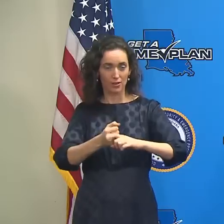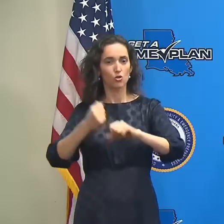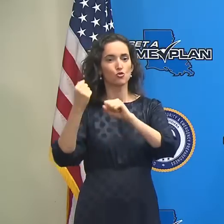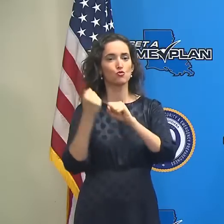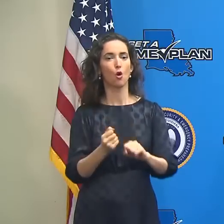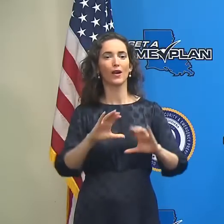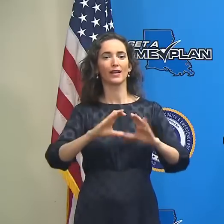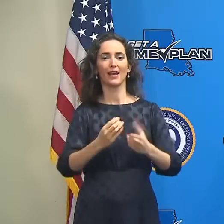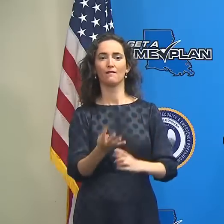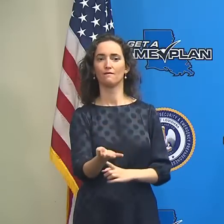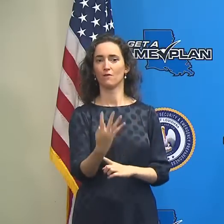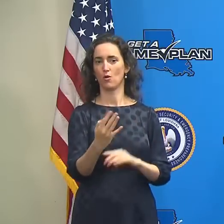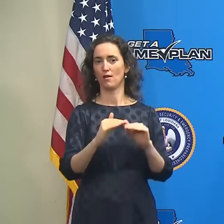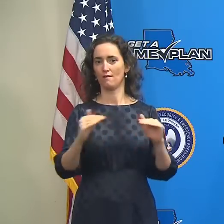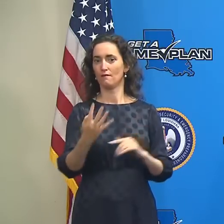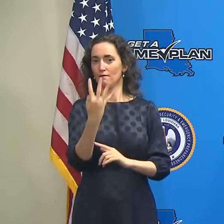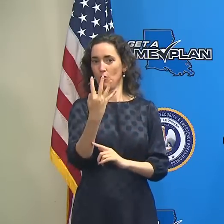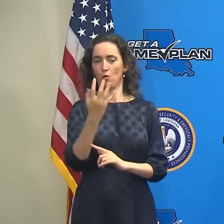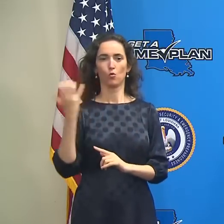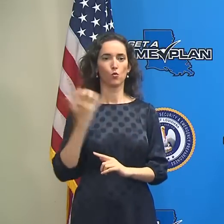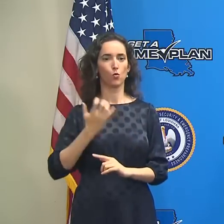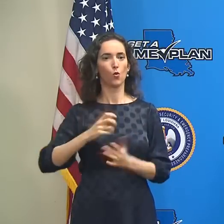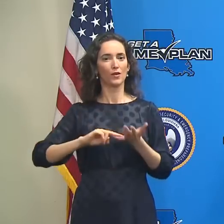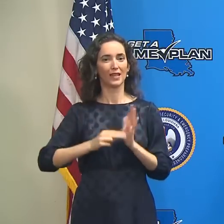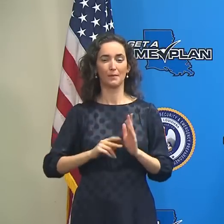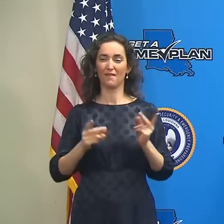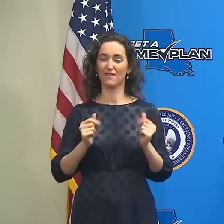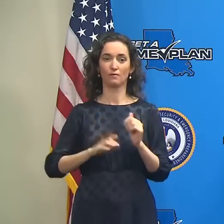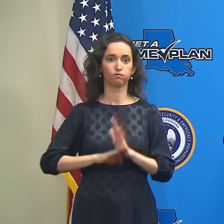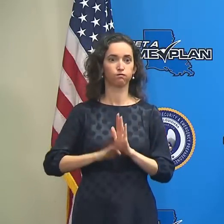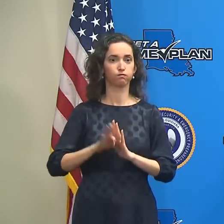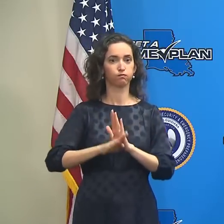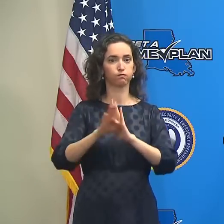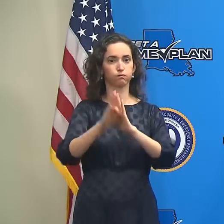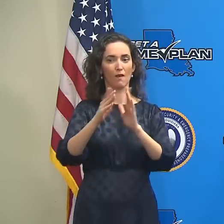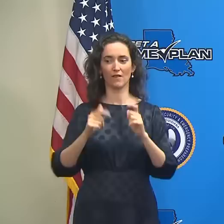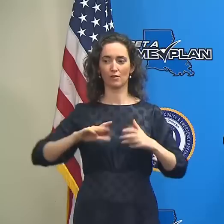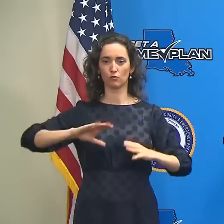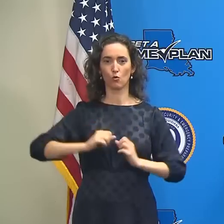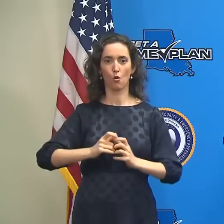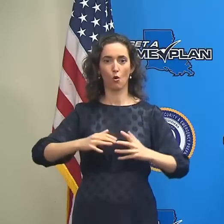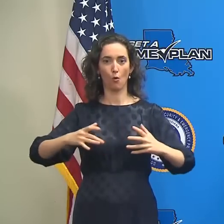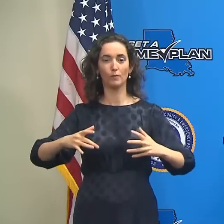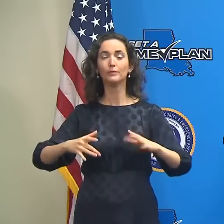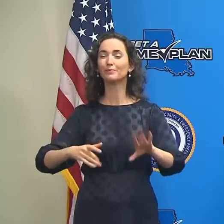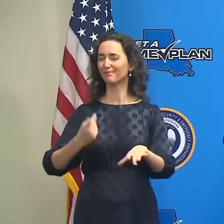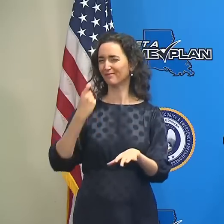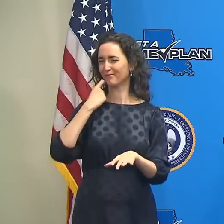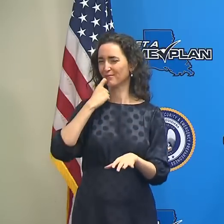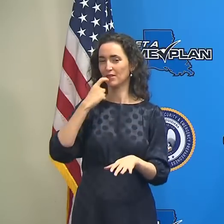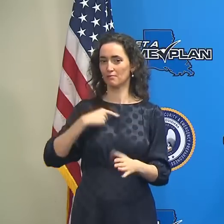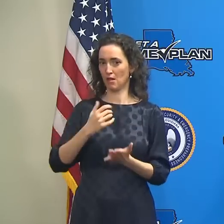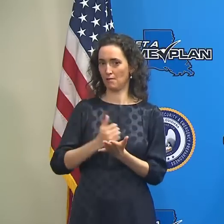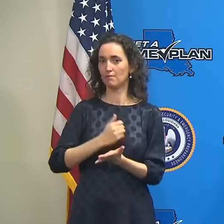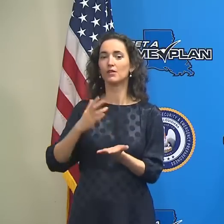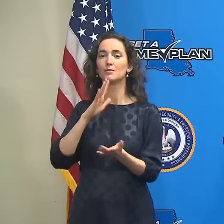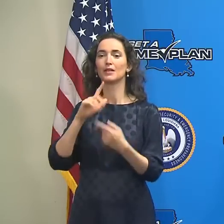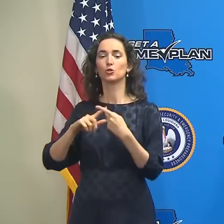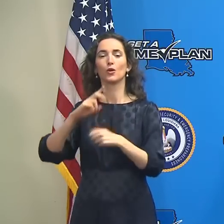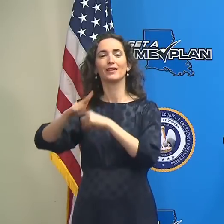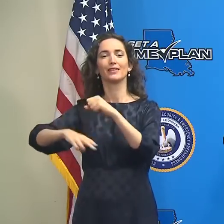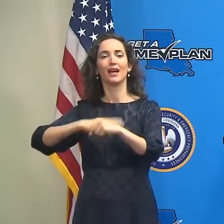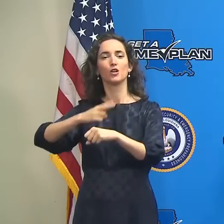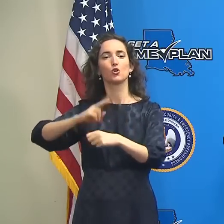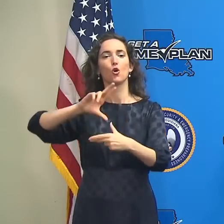That's how quickly the storm is developing. I can tell you that I had an opportunity a short while ago to speak with the National Hurricane